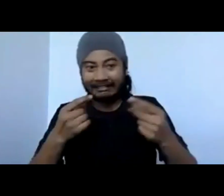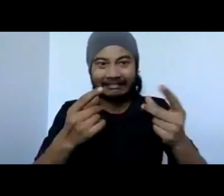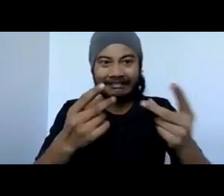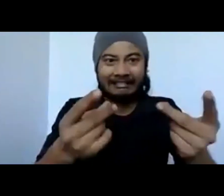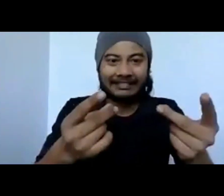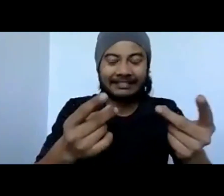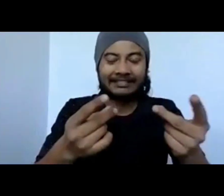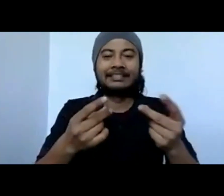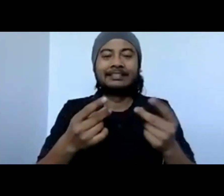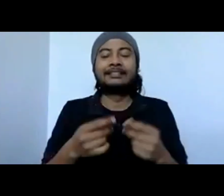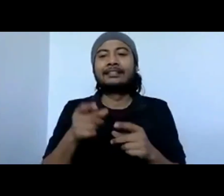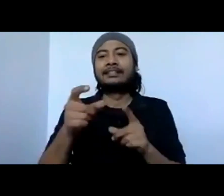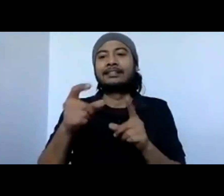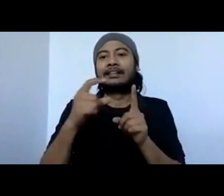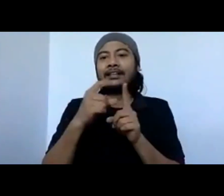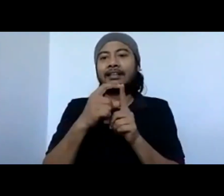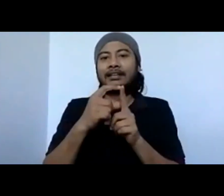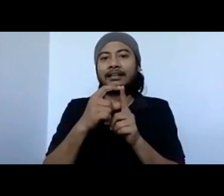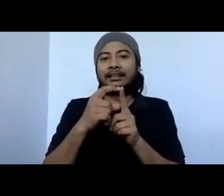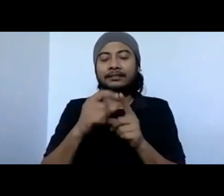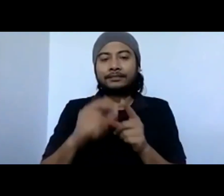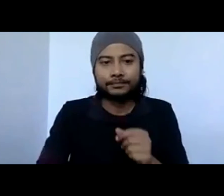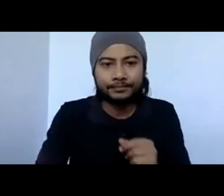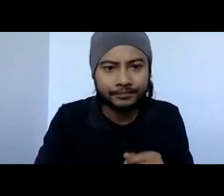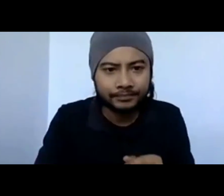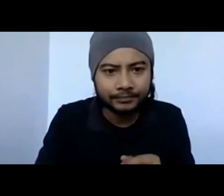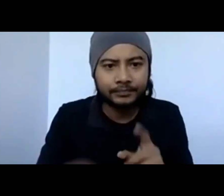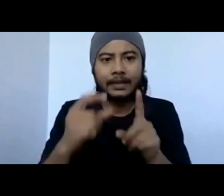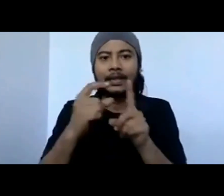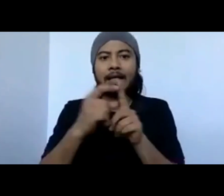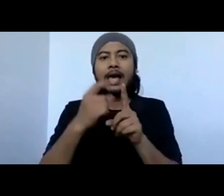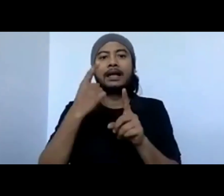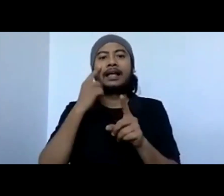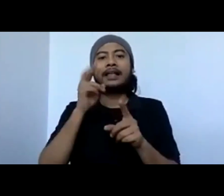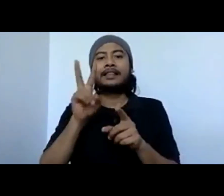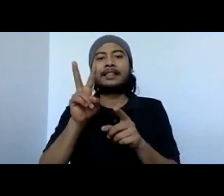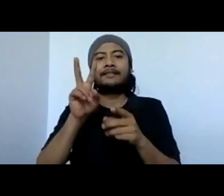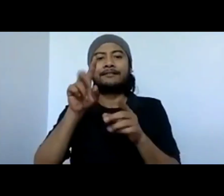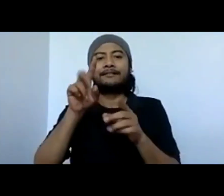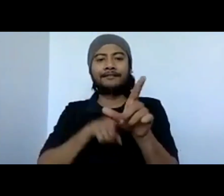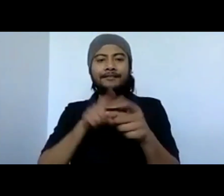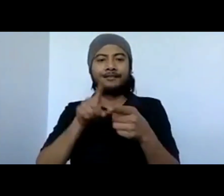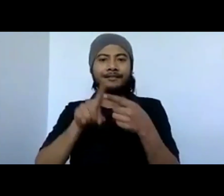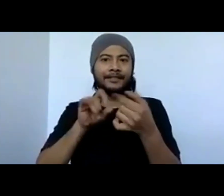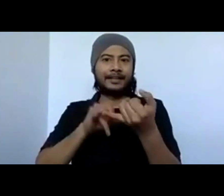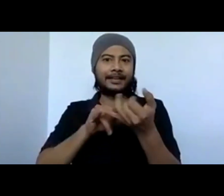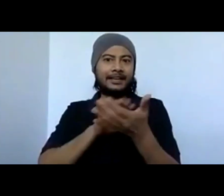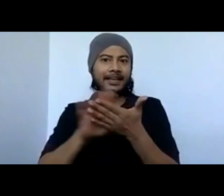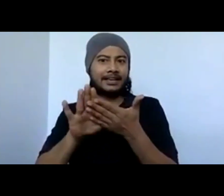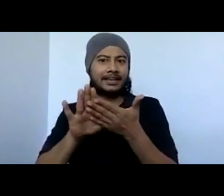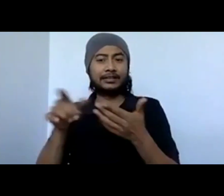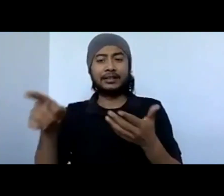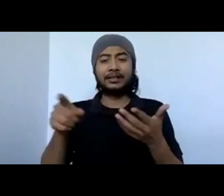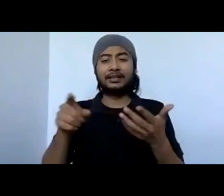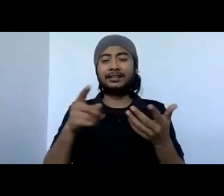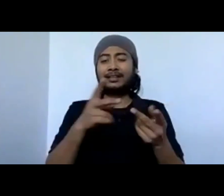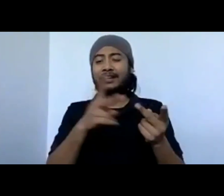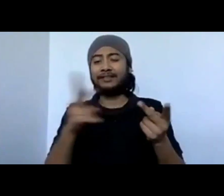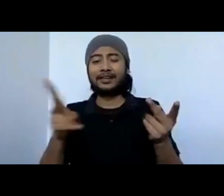So, Dibesh has a very wide range of experiences across sectors. So, Dibesh, it's your time. Three to five minutes, please.